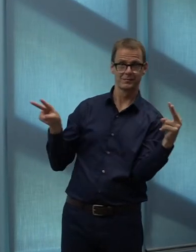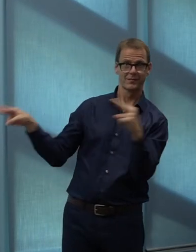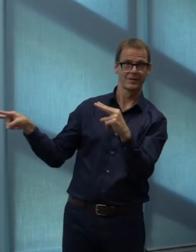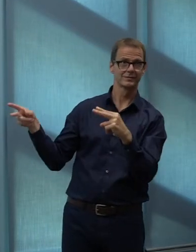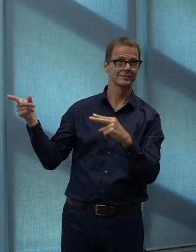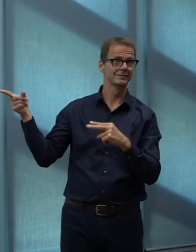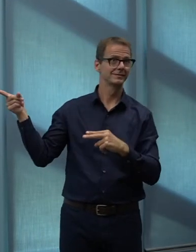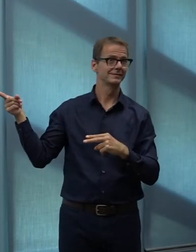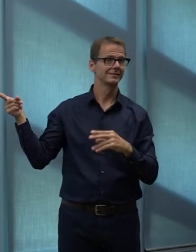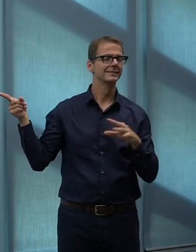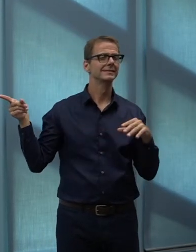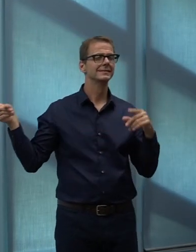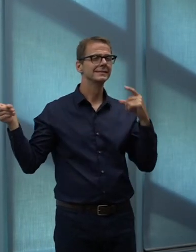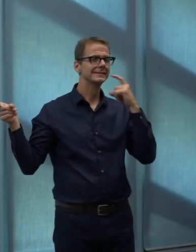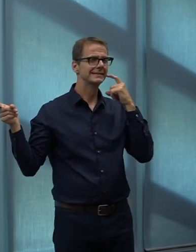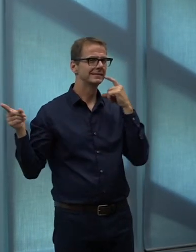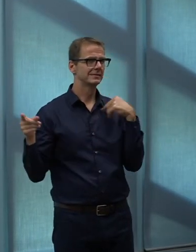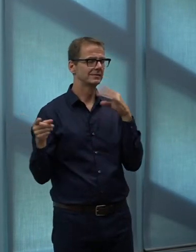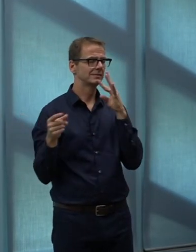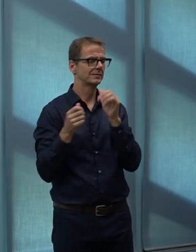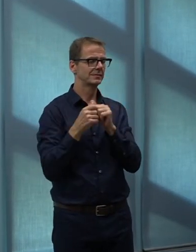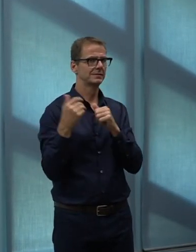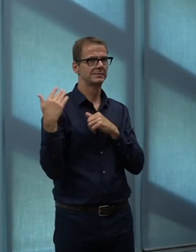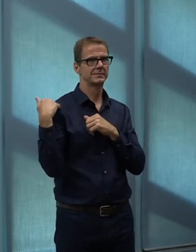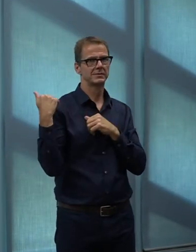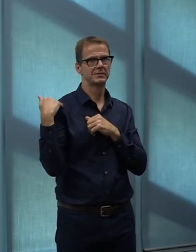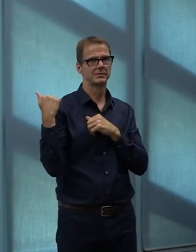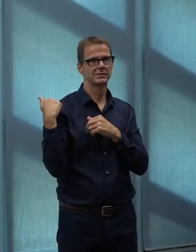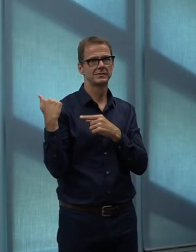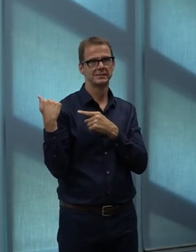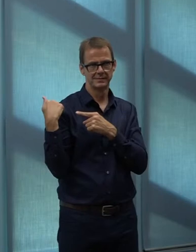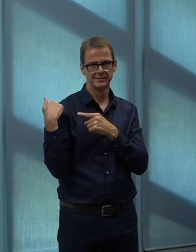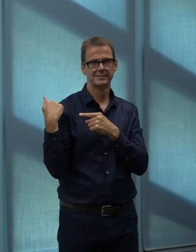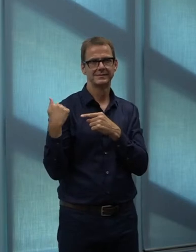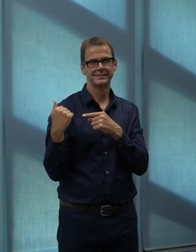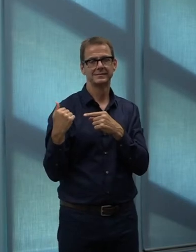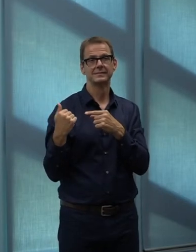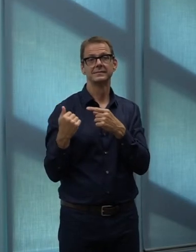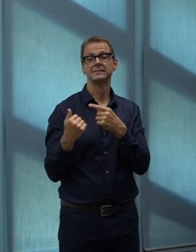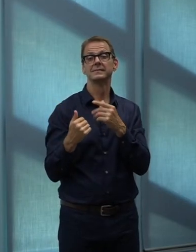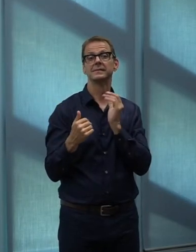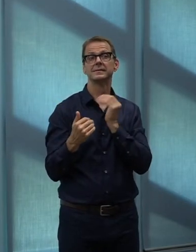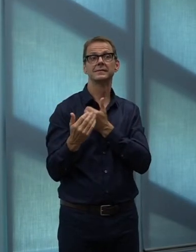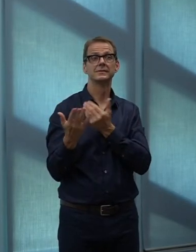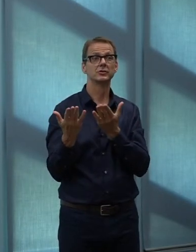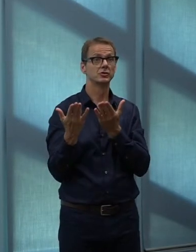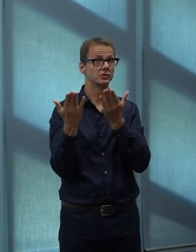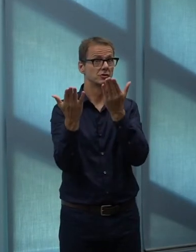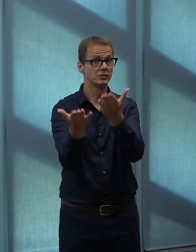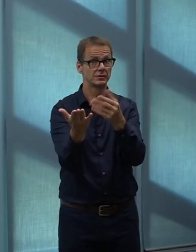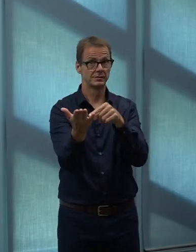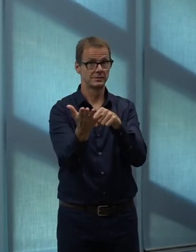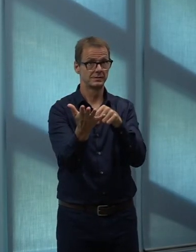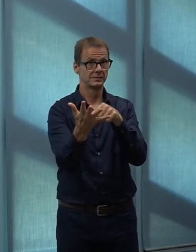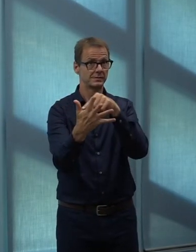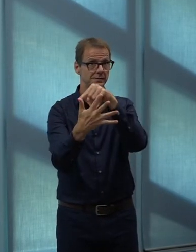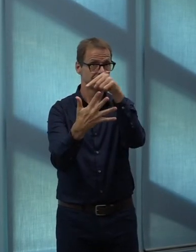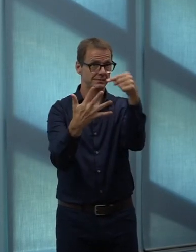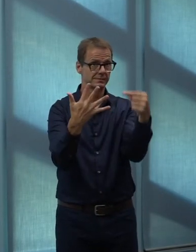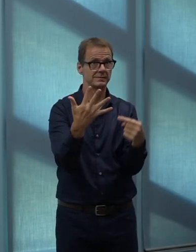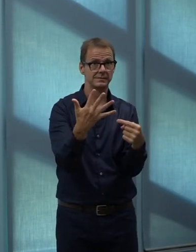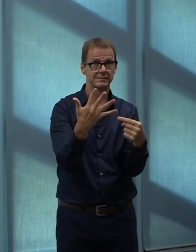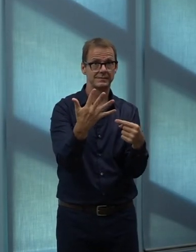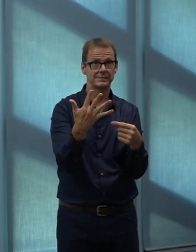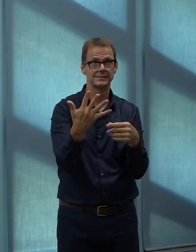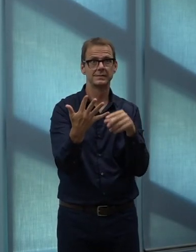a number of our suggestions that that Council submitted have been incorporated and that they